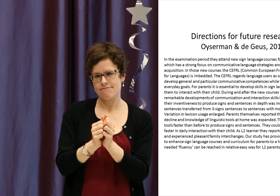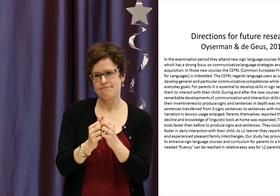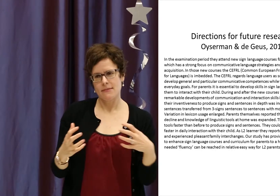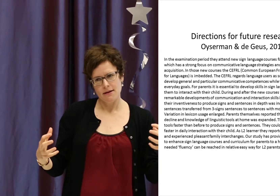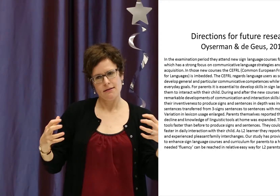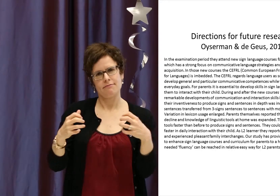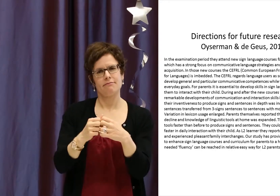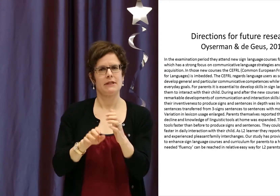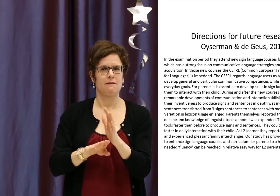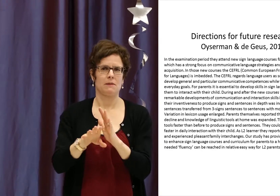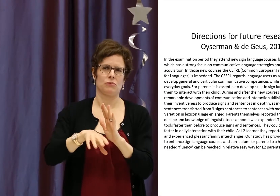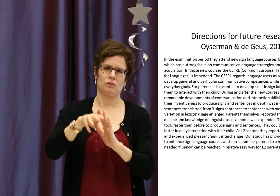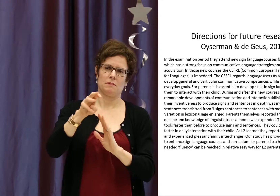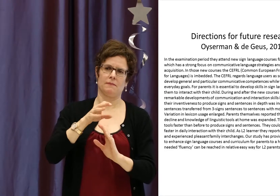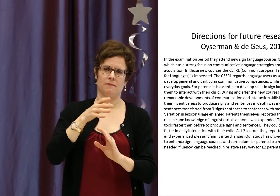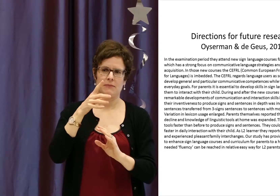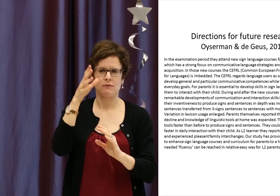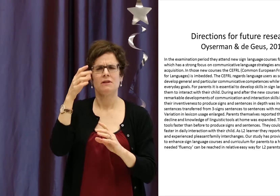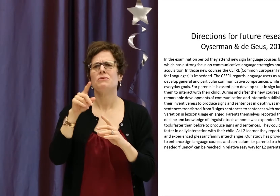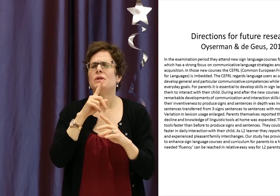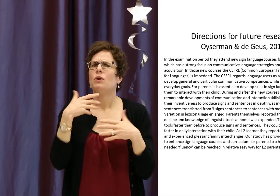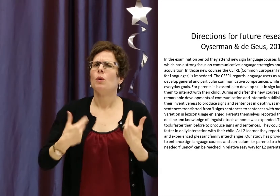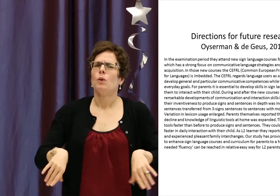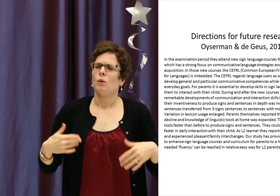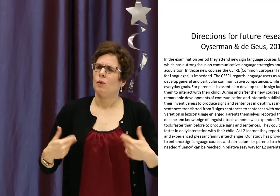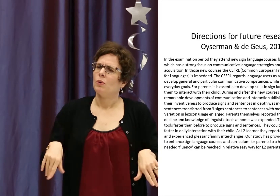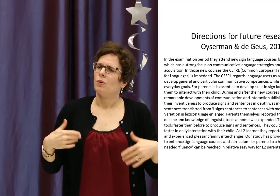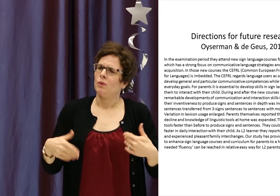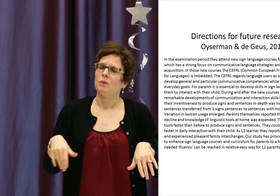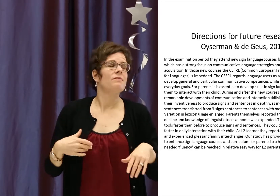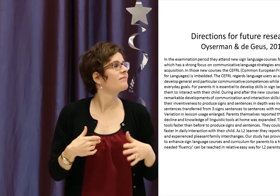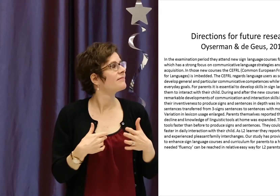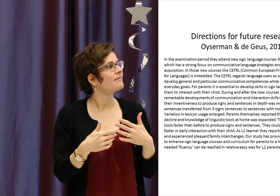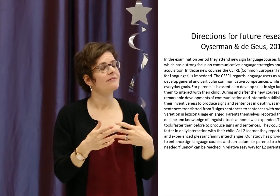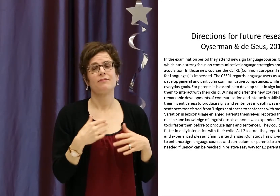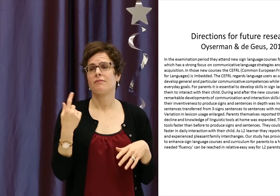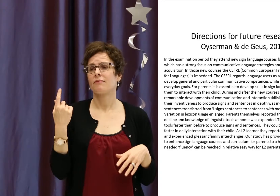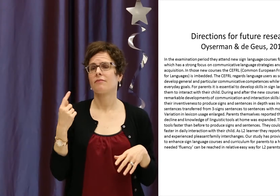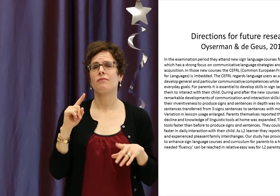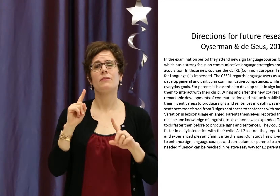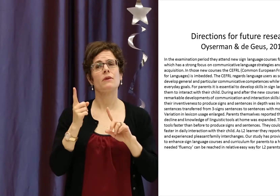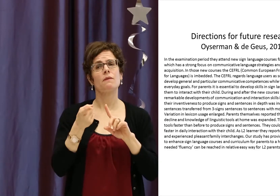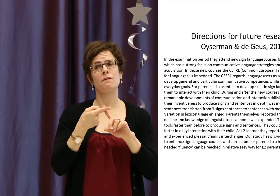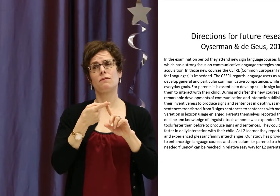their knowledge of working with deaf children together to develop this parent ASL curriculum with me.